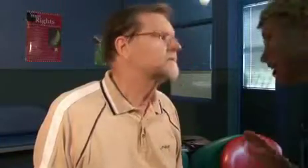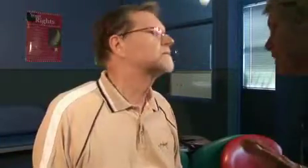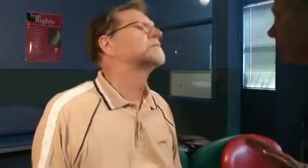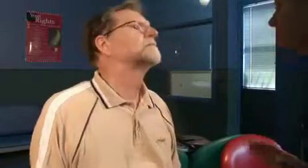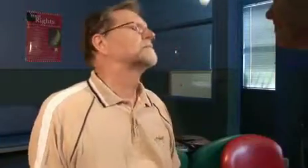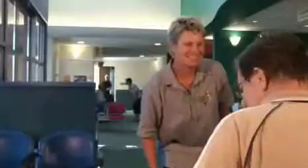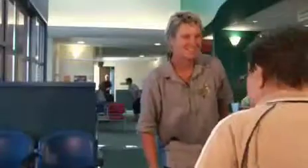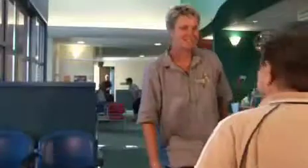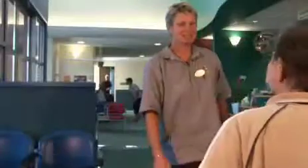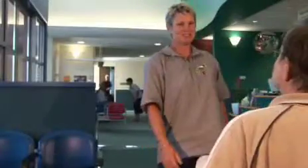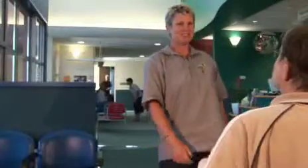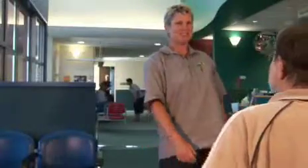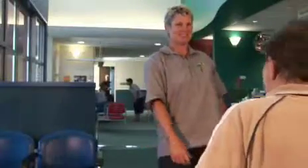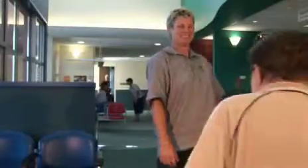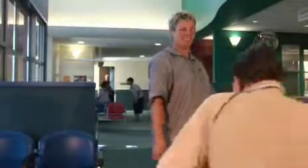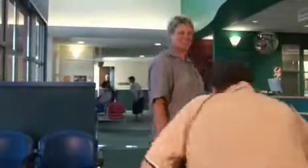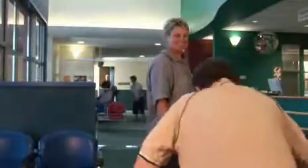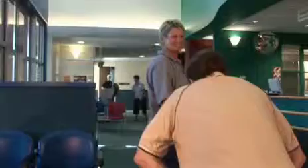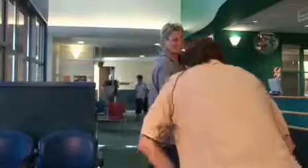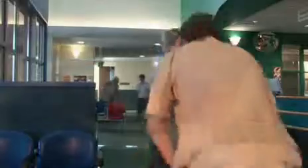Hi Peter, time to come through.